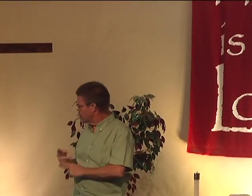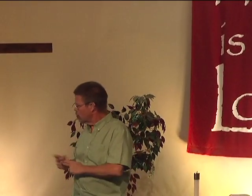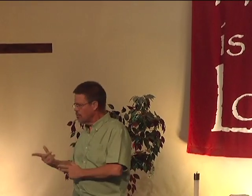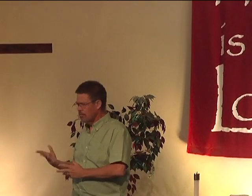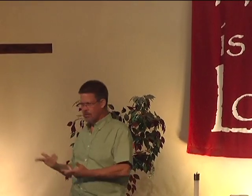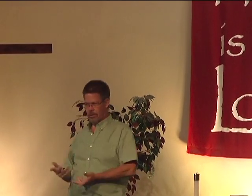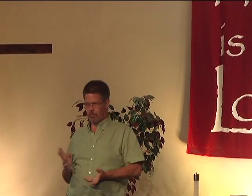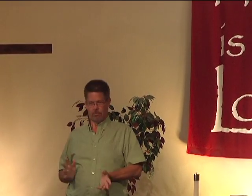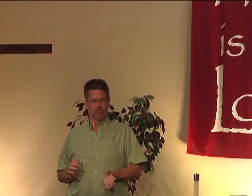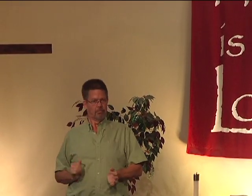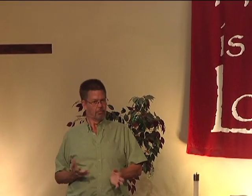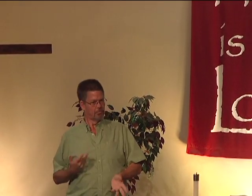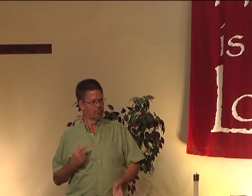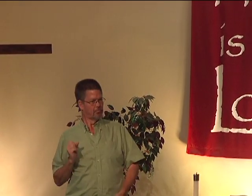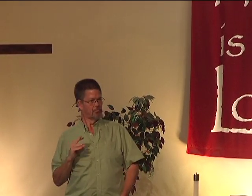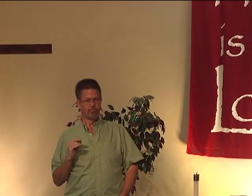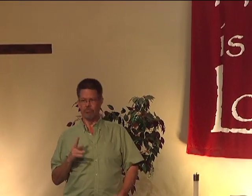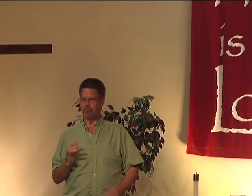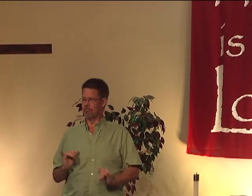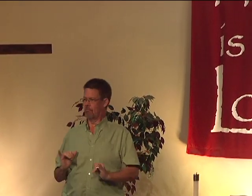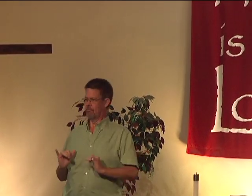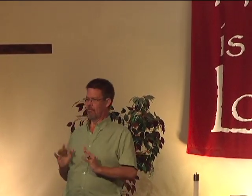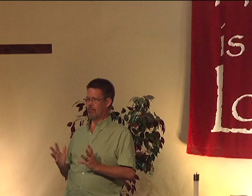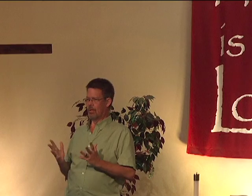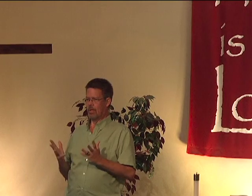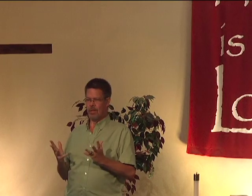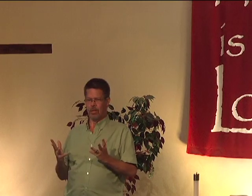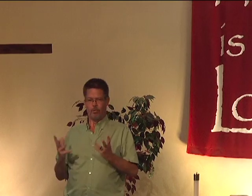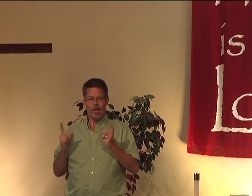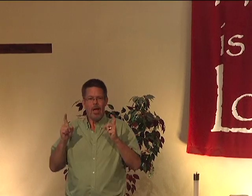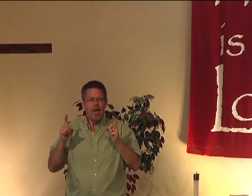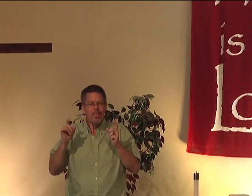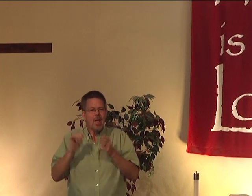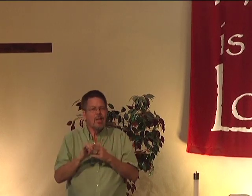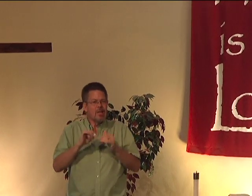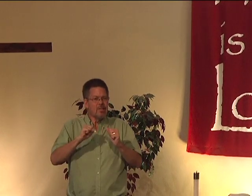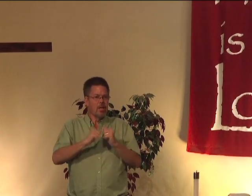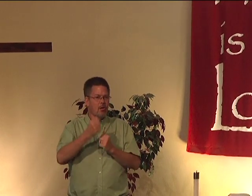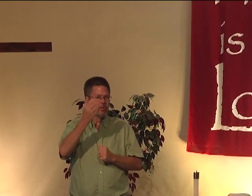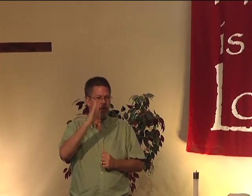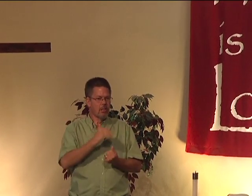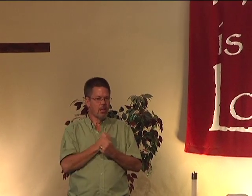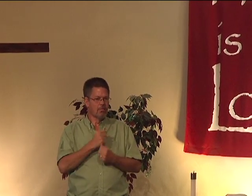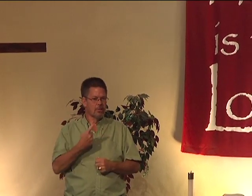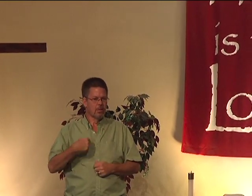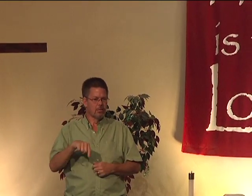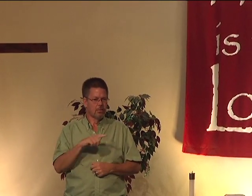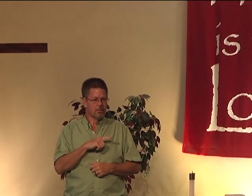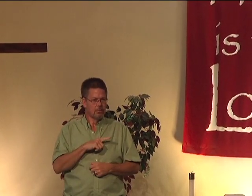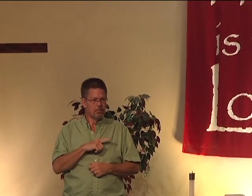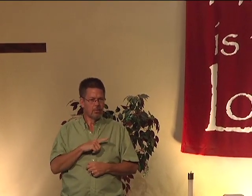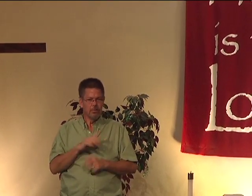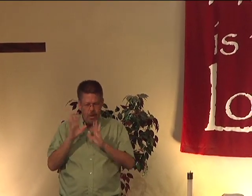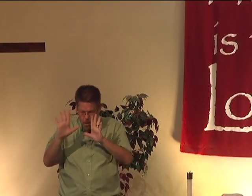Talk to them. Well, what's your name? And they have that exchange. That is how God loves us.